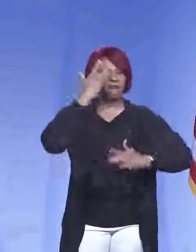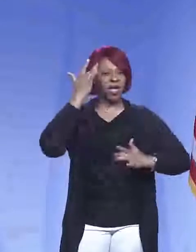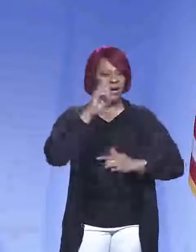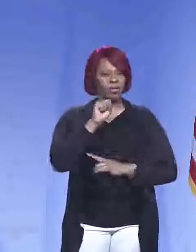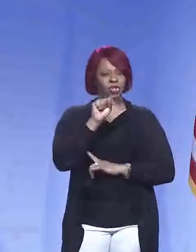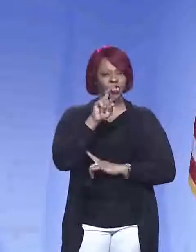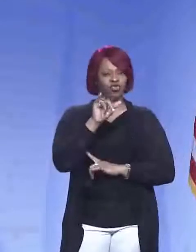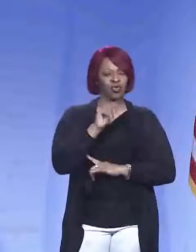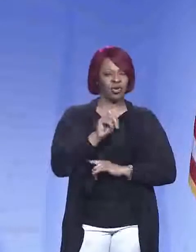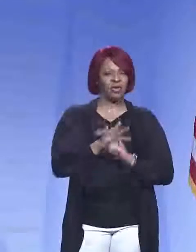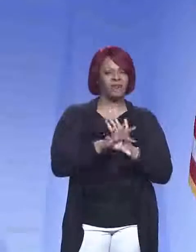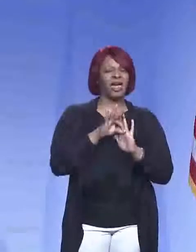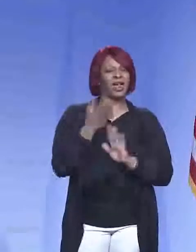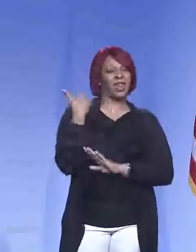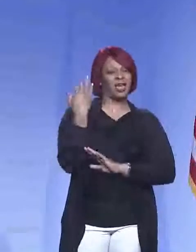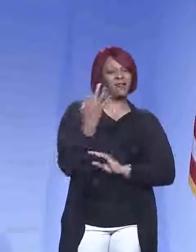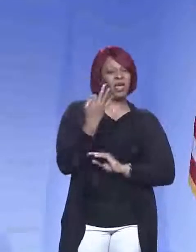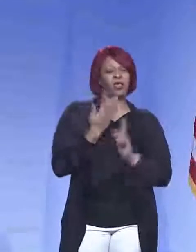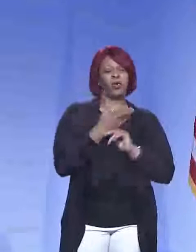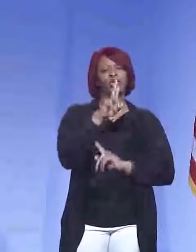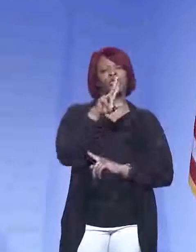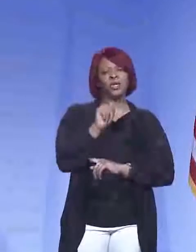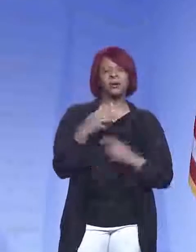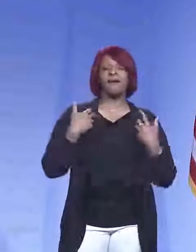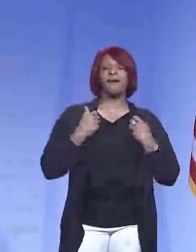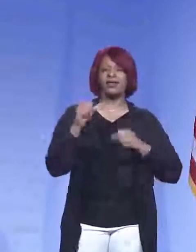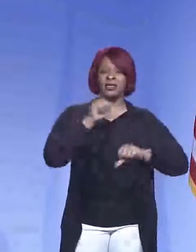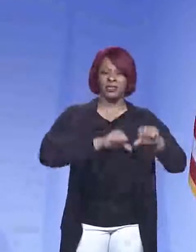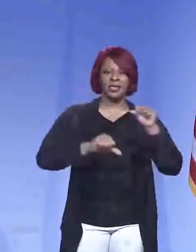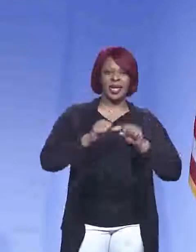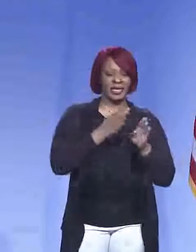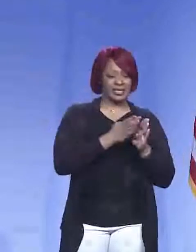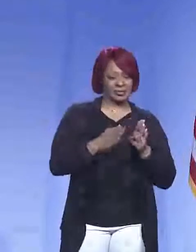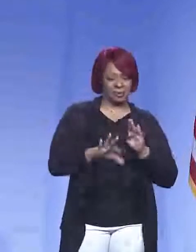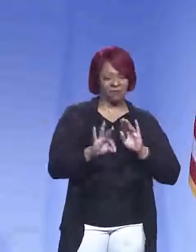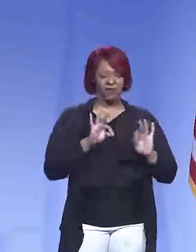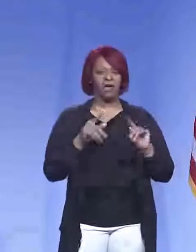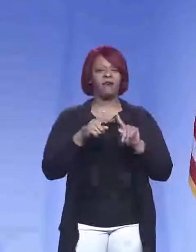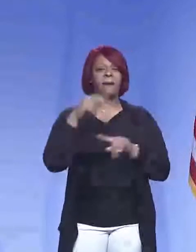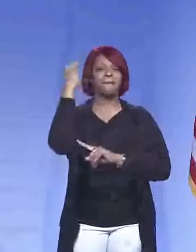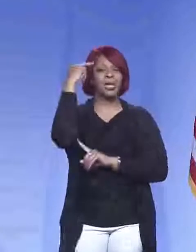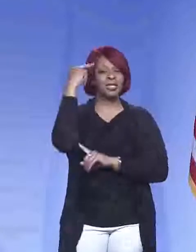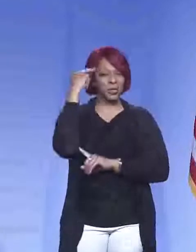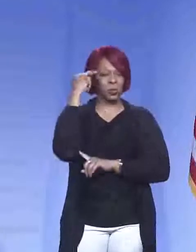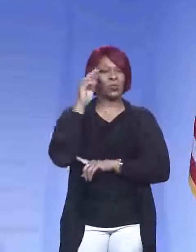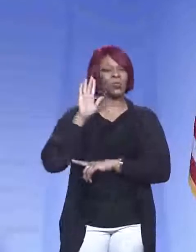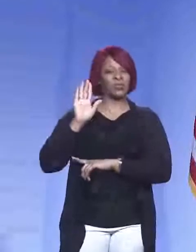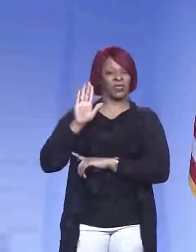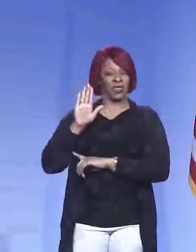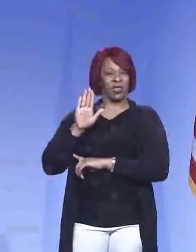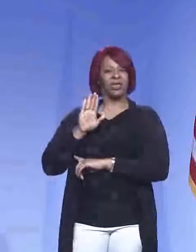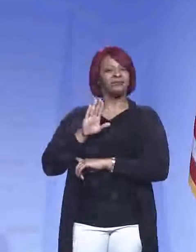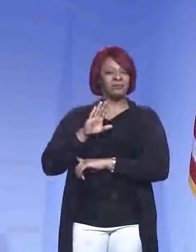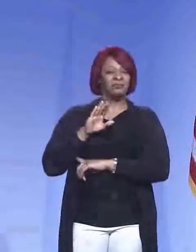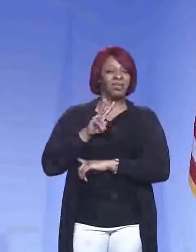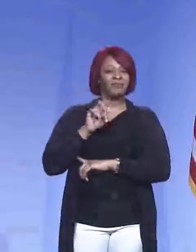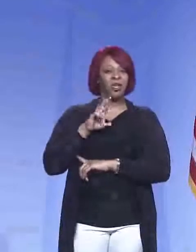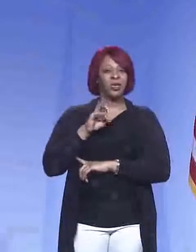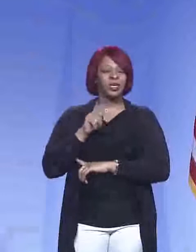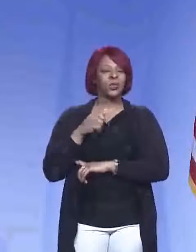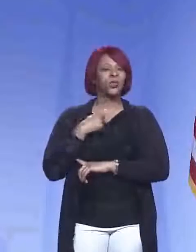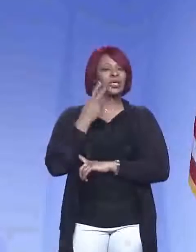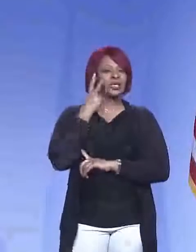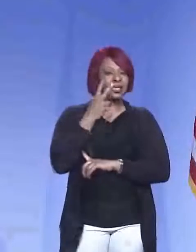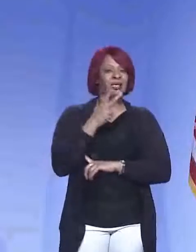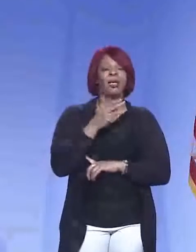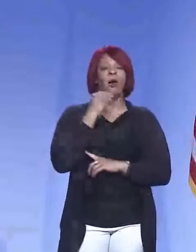was detected last Friday by UT Health Science Center and sequencing. It's a strain out of Mexico. Like I said, there's we're not we're also seeing